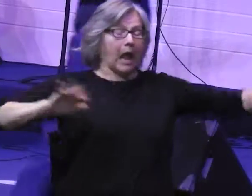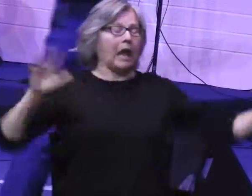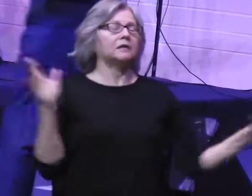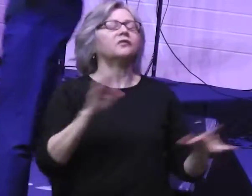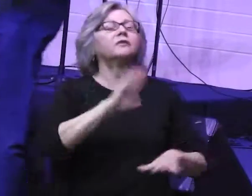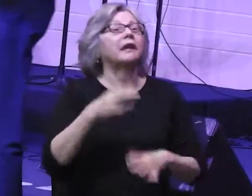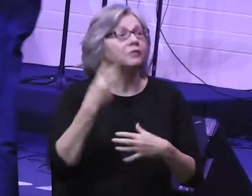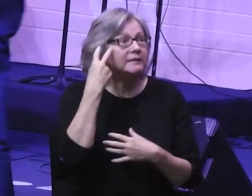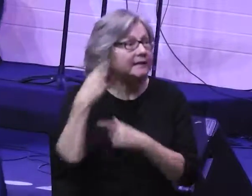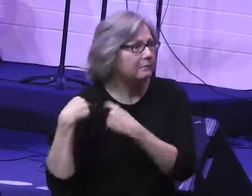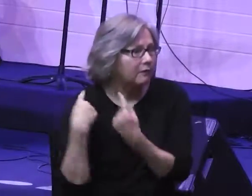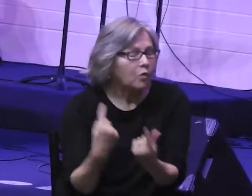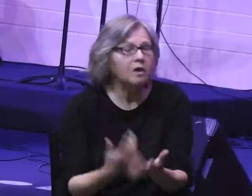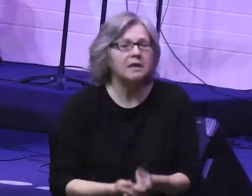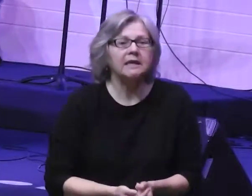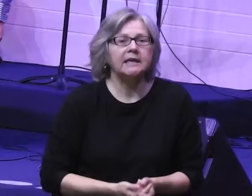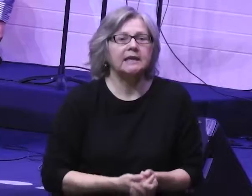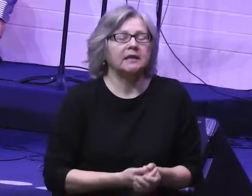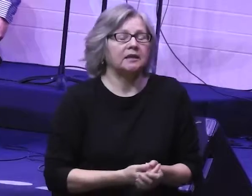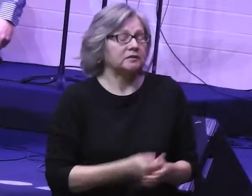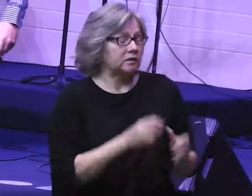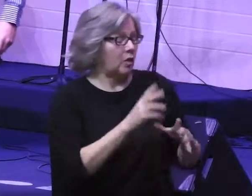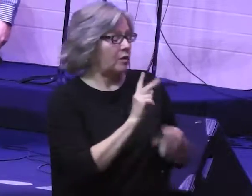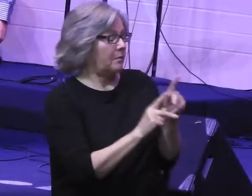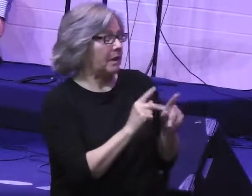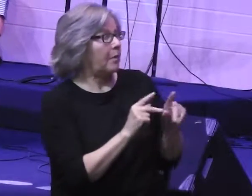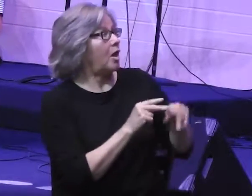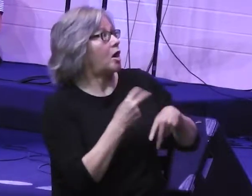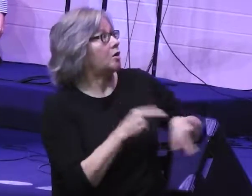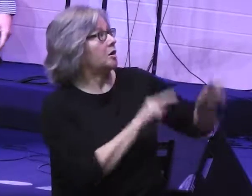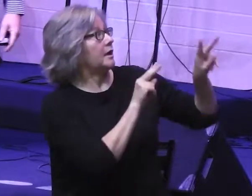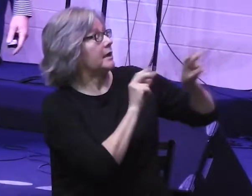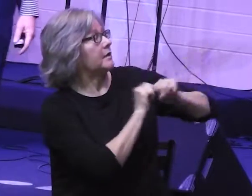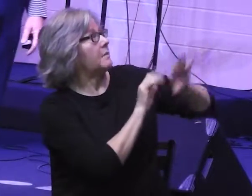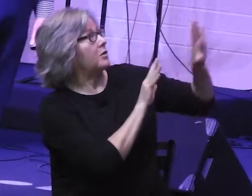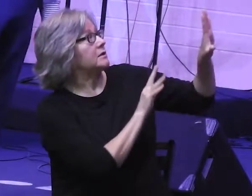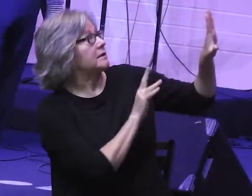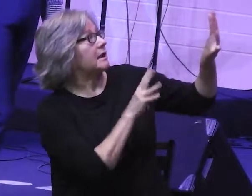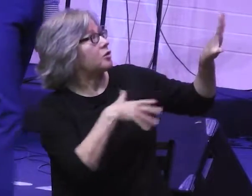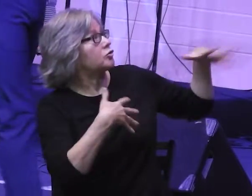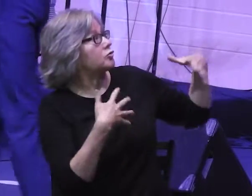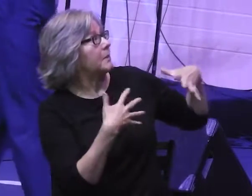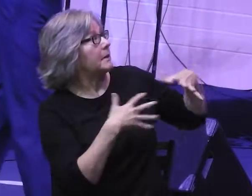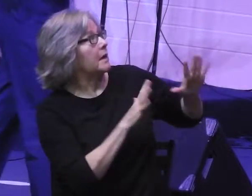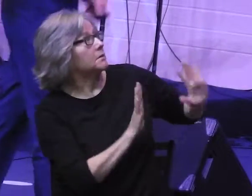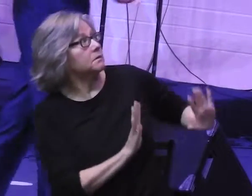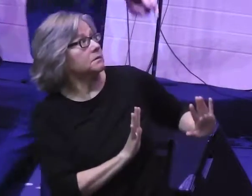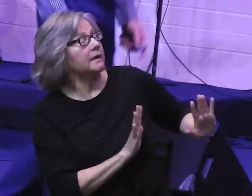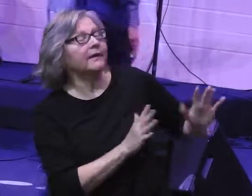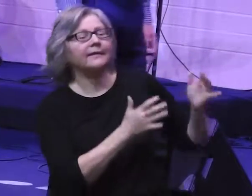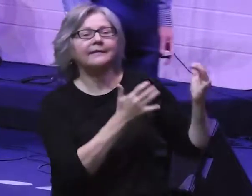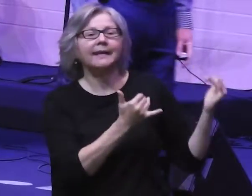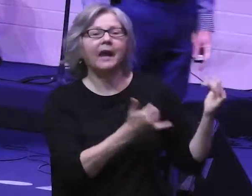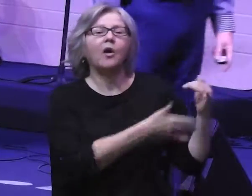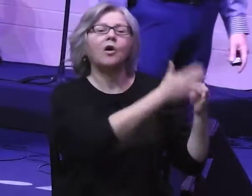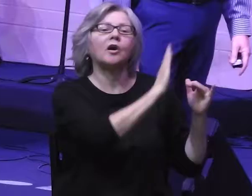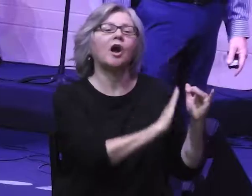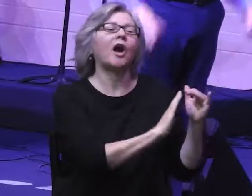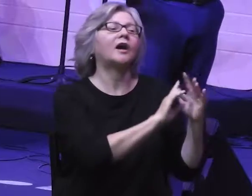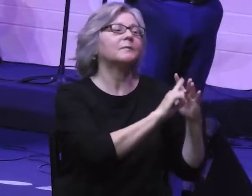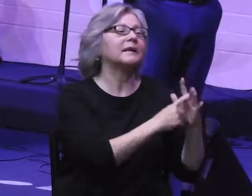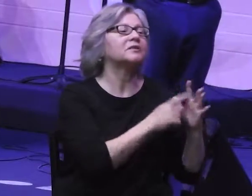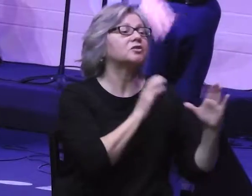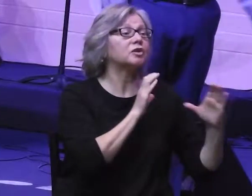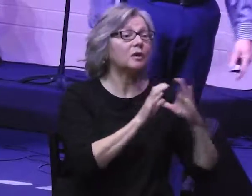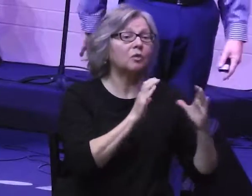Israel is literally trembling at the bottom of the mountain in the presence of their God. And here at Mount Sinai, now God